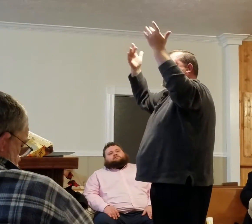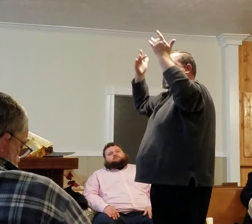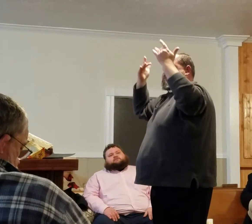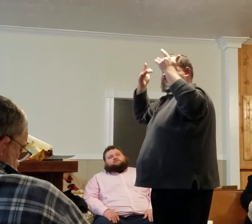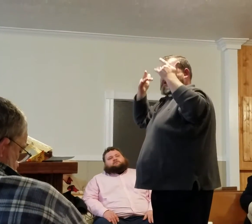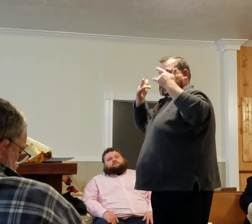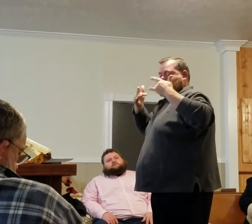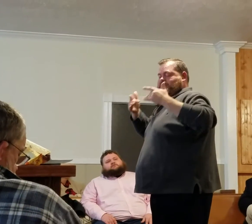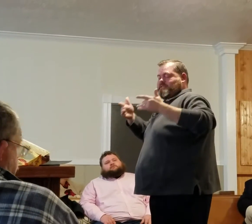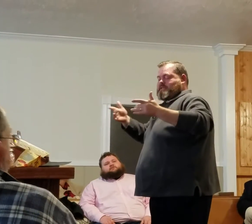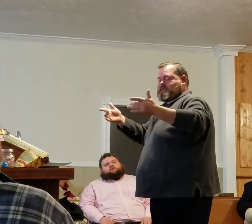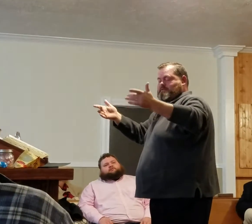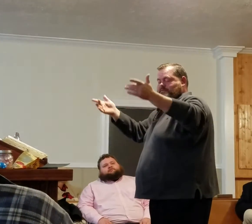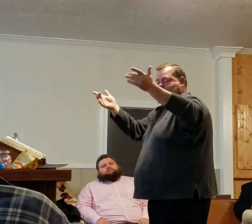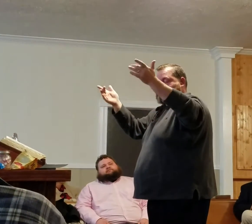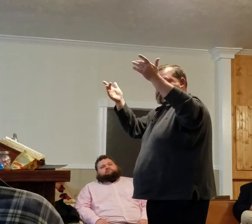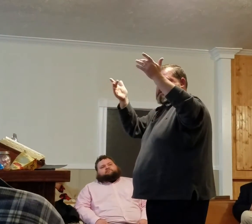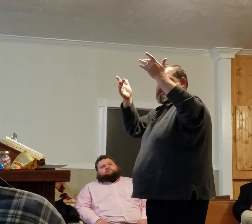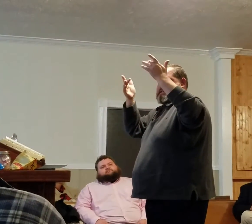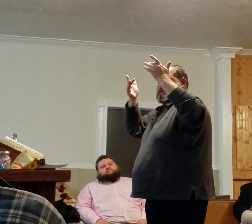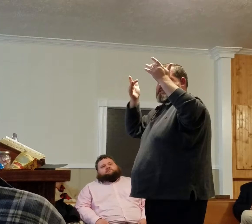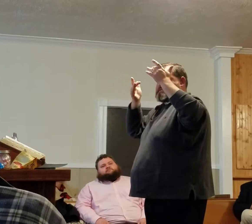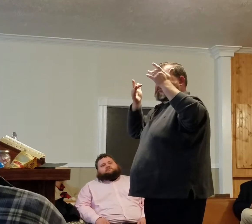His mercy reigns.